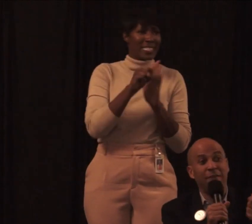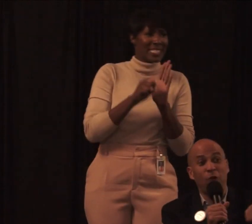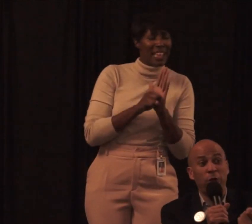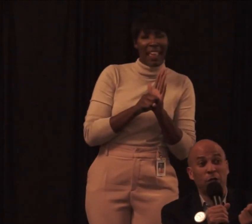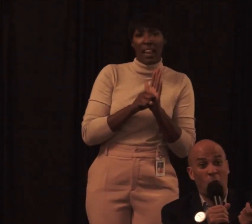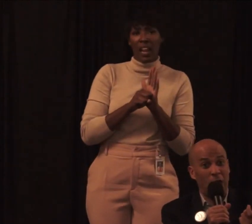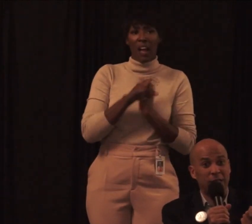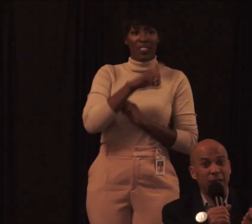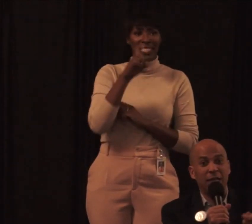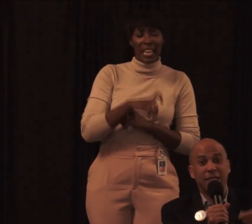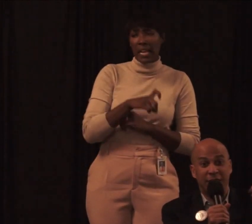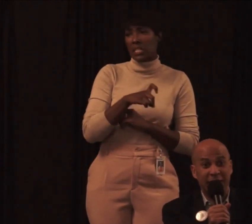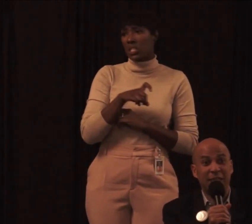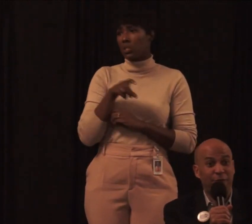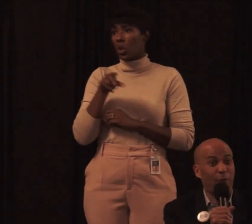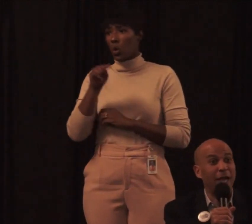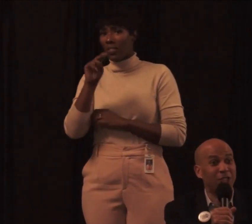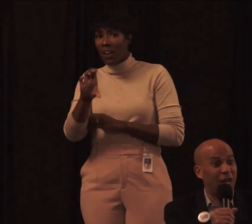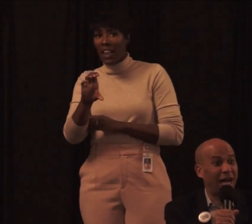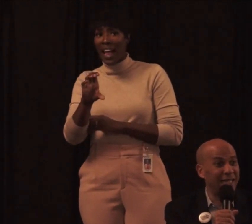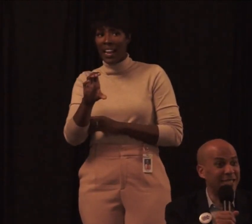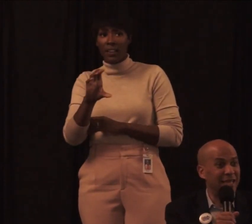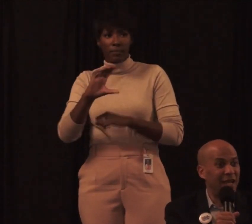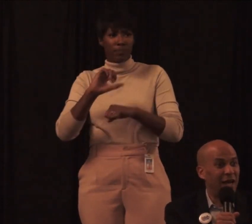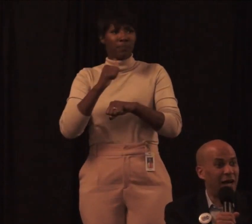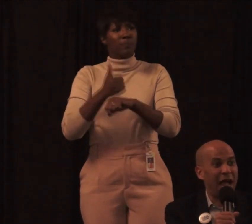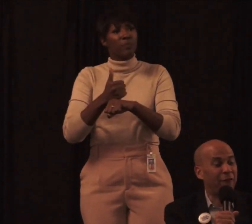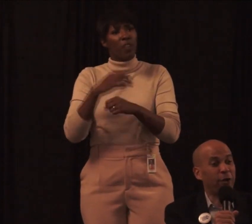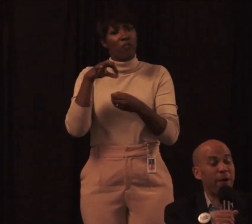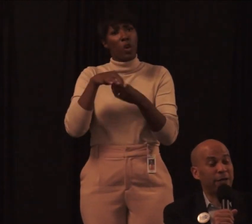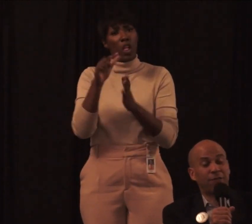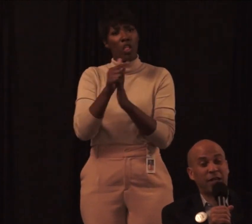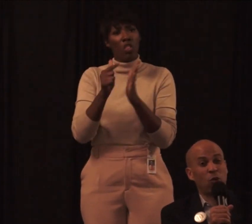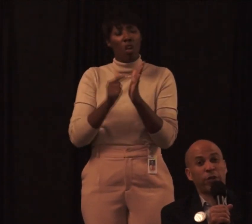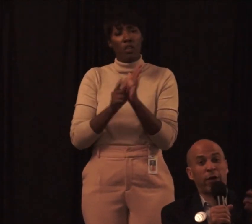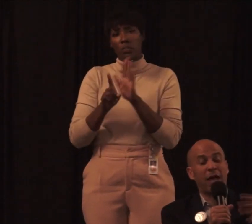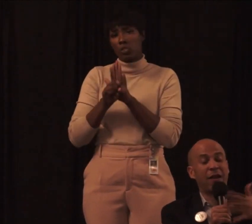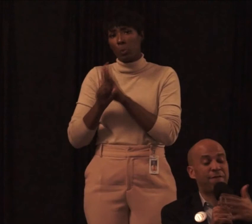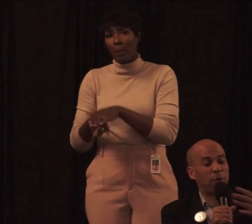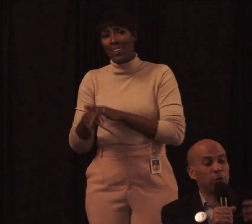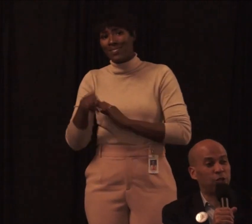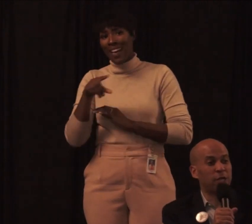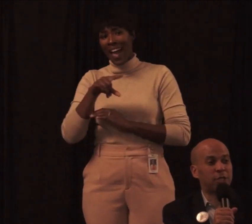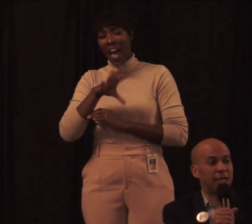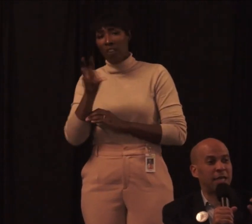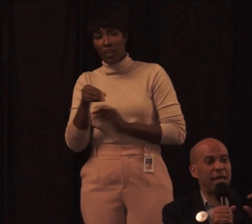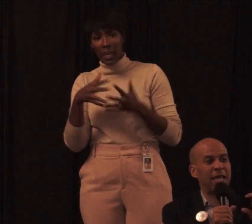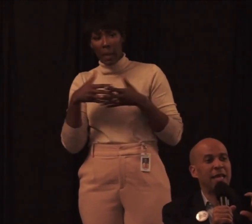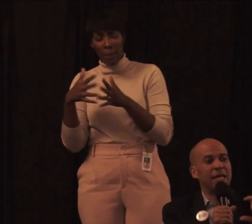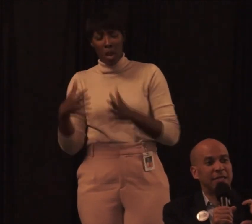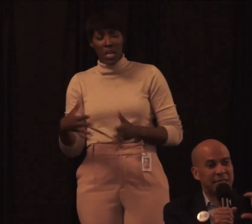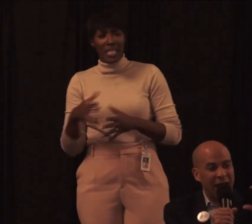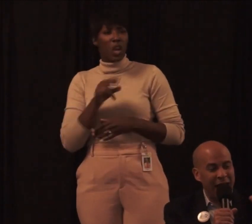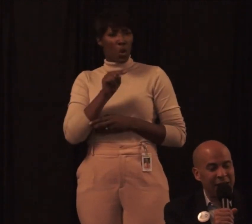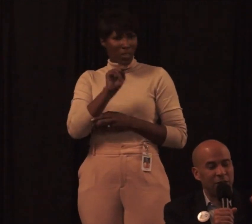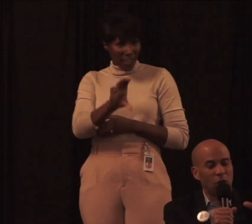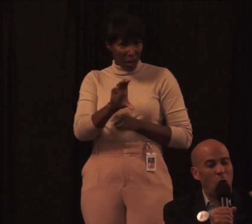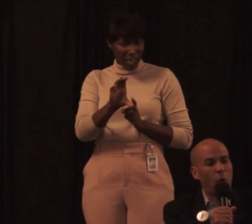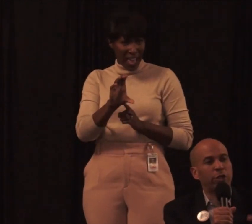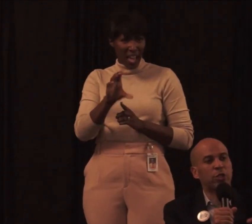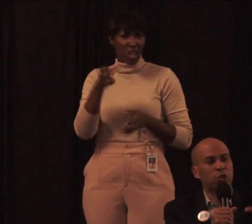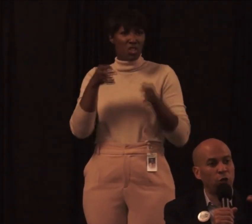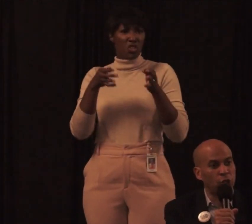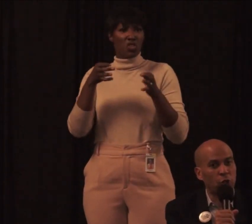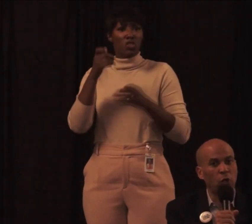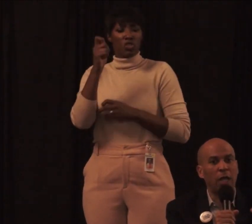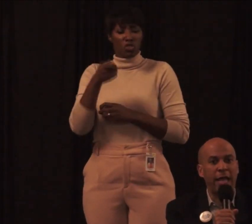designing voting laws to disenfranchise African Americans. In in North Carolina, a federal judge said that they designed the